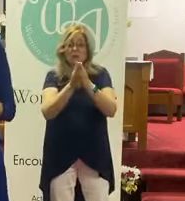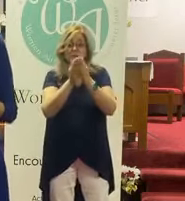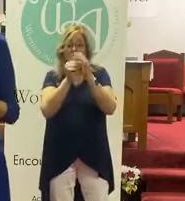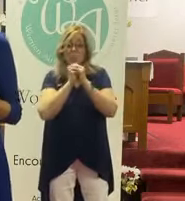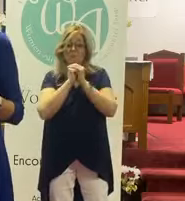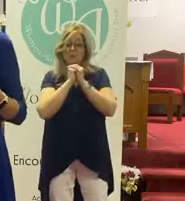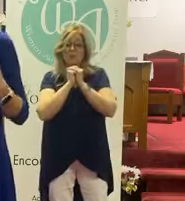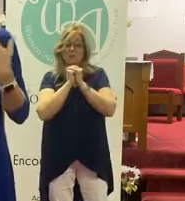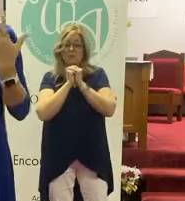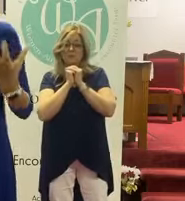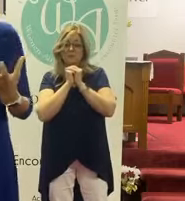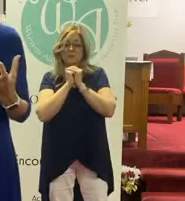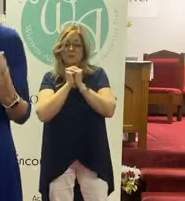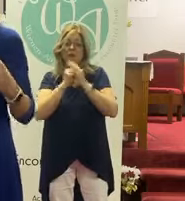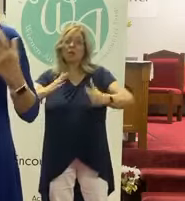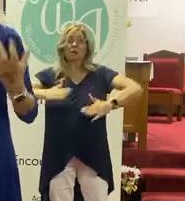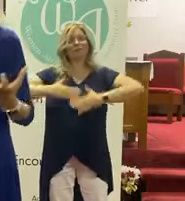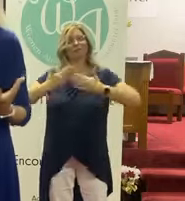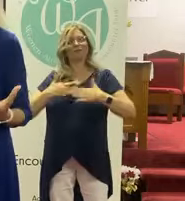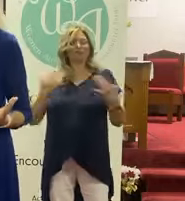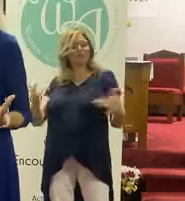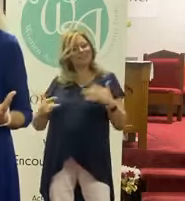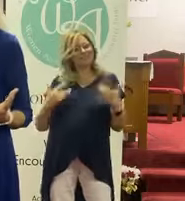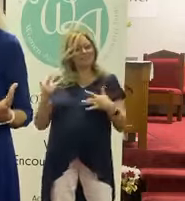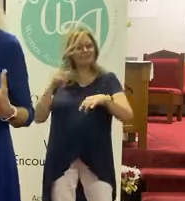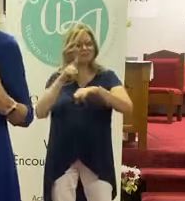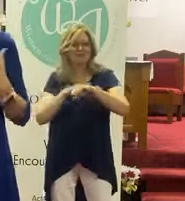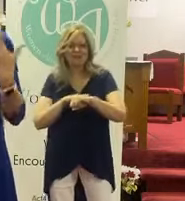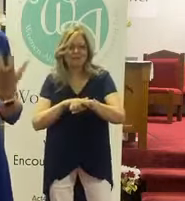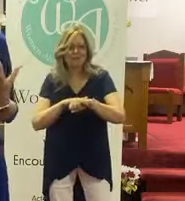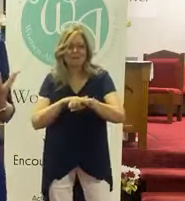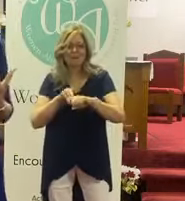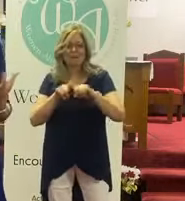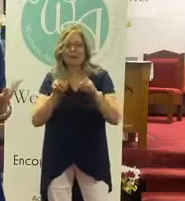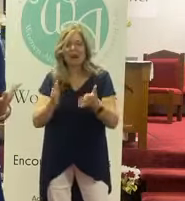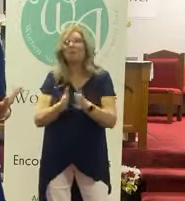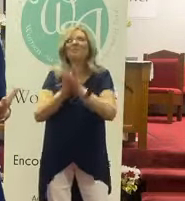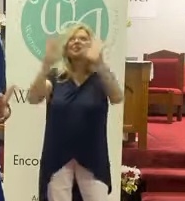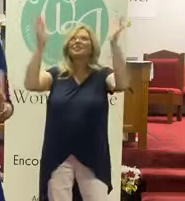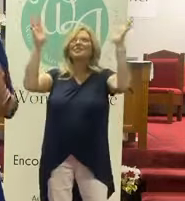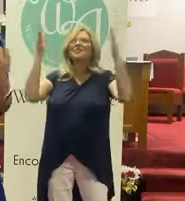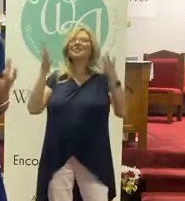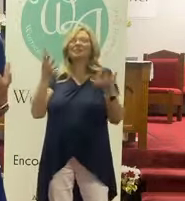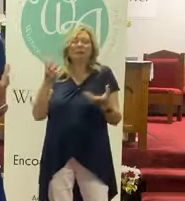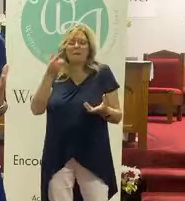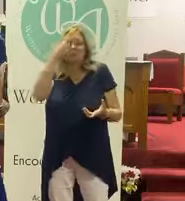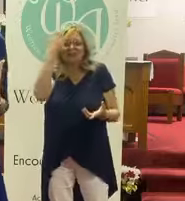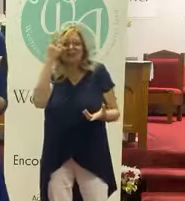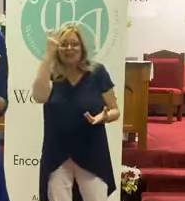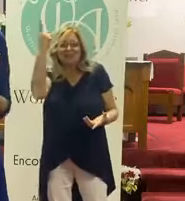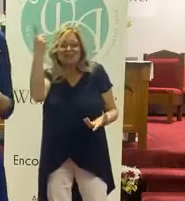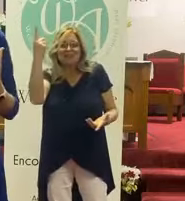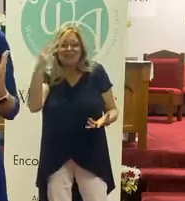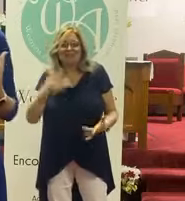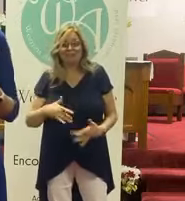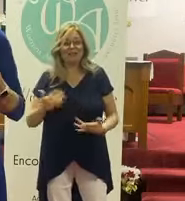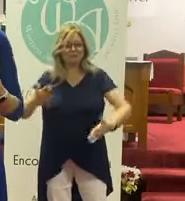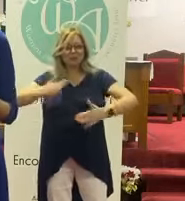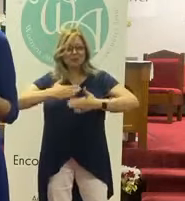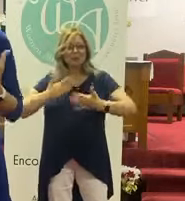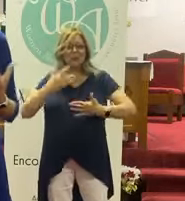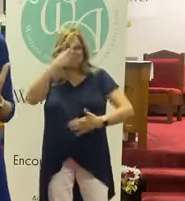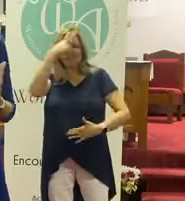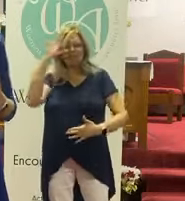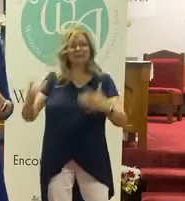as a joyful, exciting time. That I praise and worship Him because I'm feeling joy.